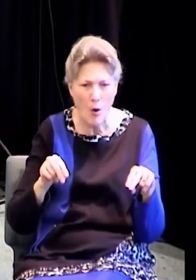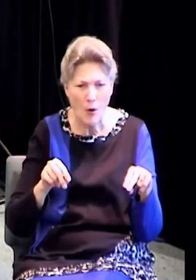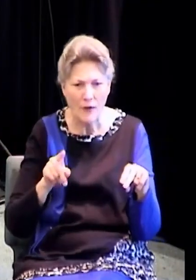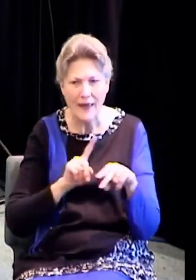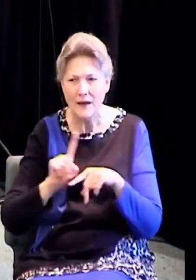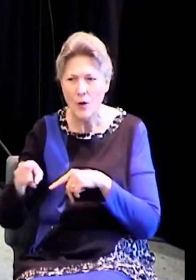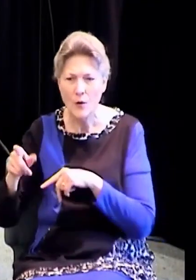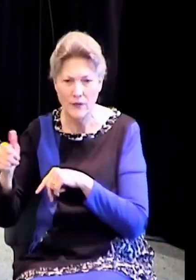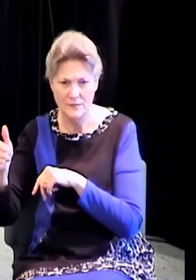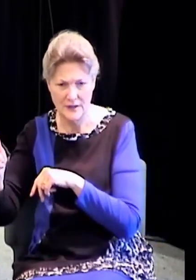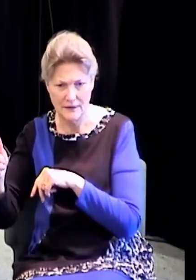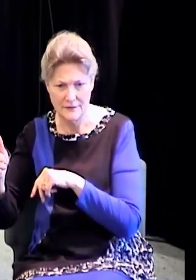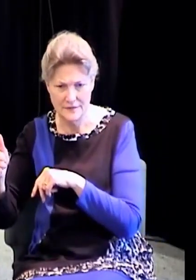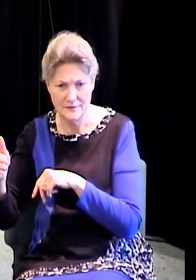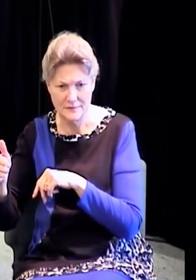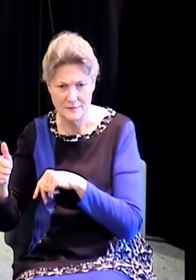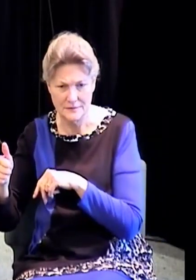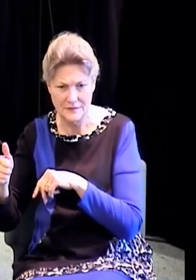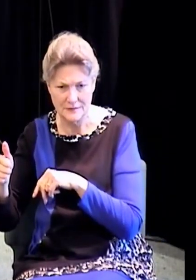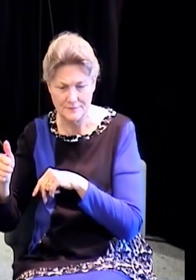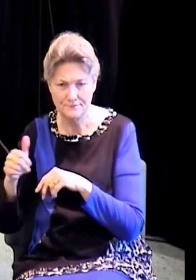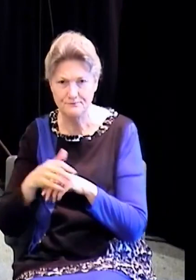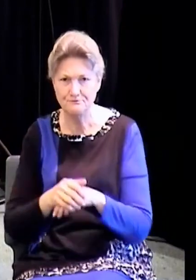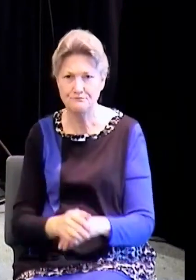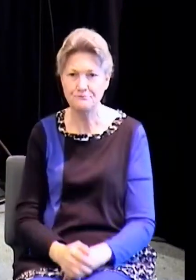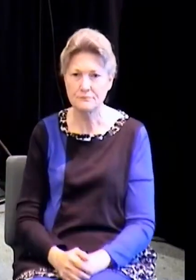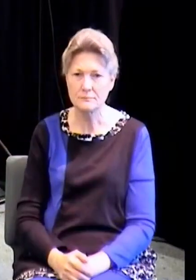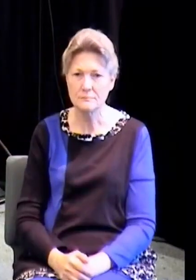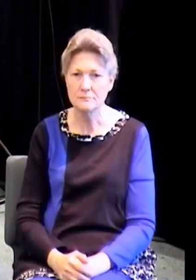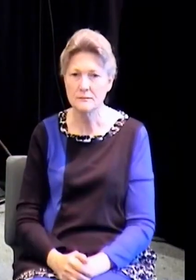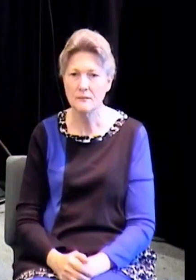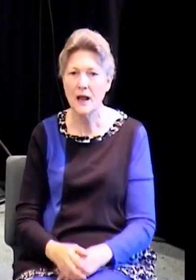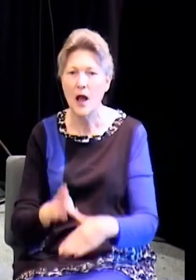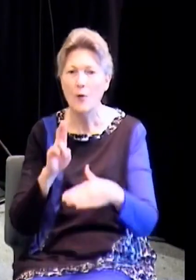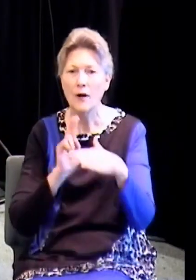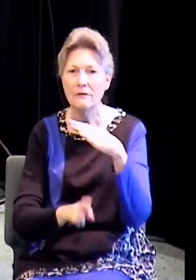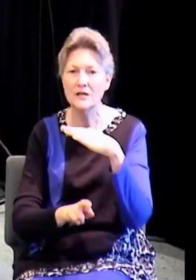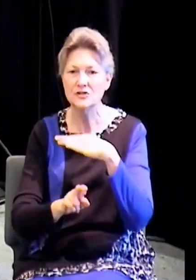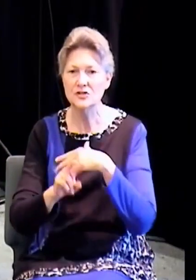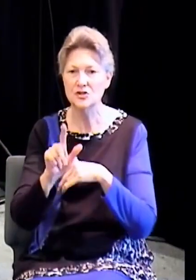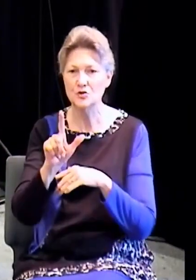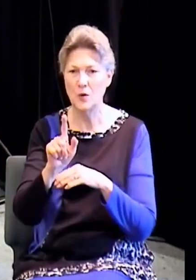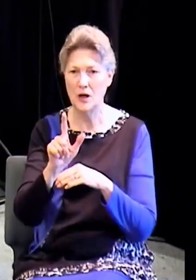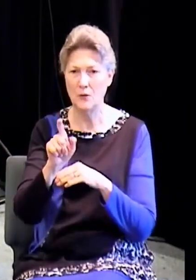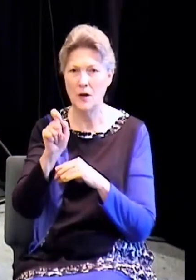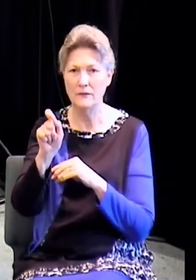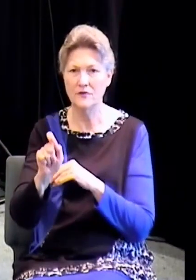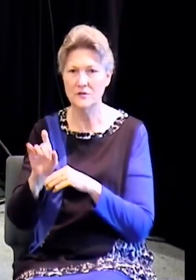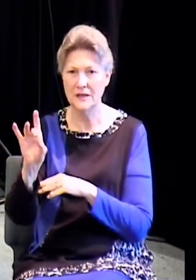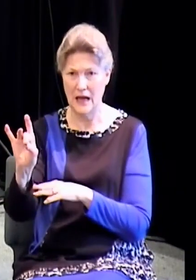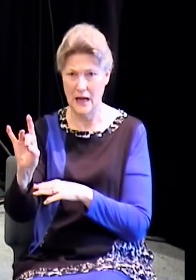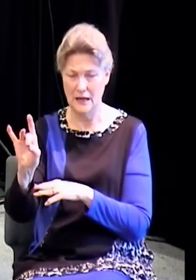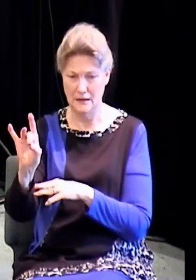the fearful doesn't mean, you know, just people that are afraid, but it's cowards, but it also means it isn't someone that loses a fight.